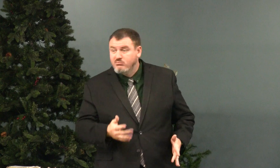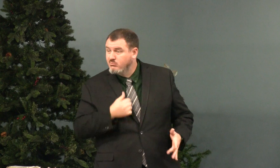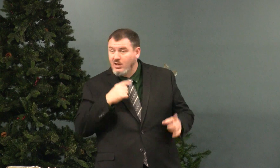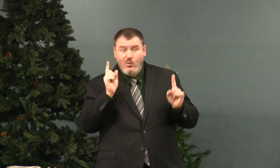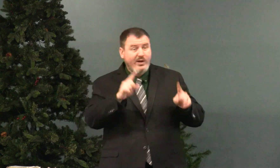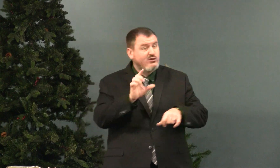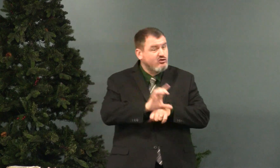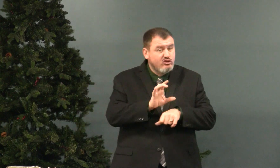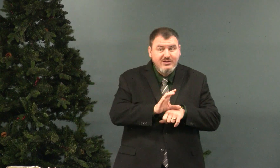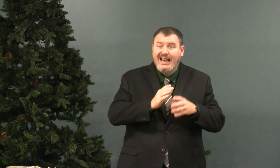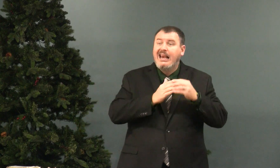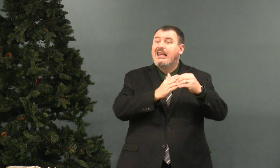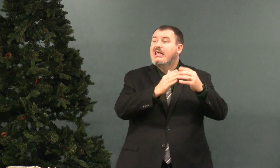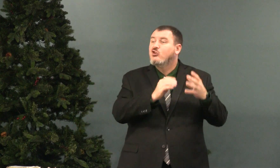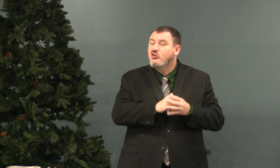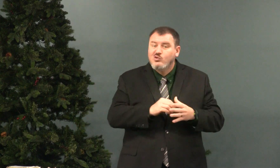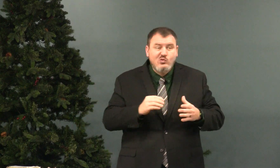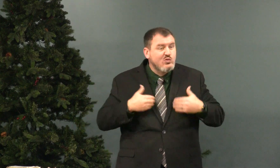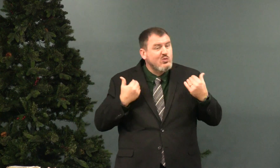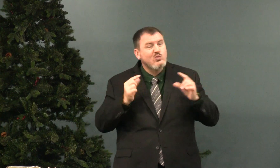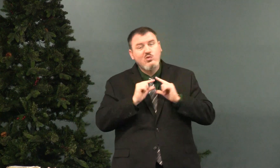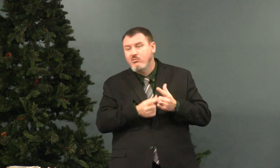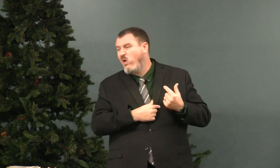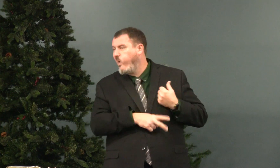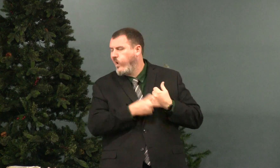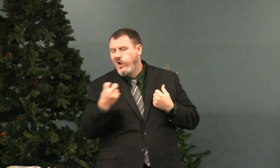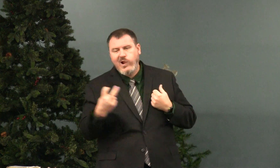And I was a Christian. I went to church. I was a leader in the youth group.